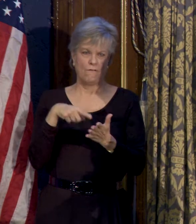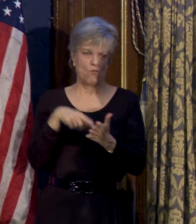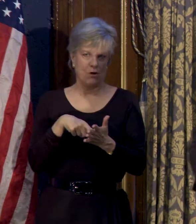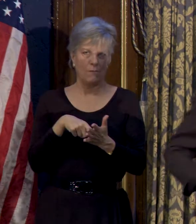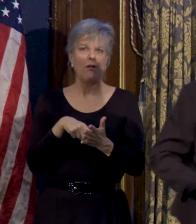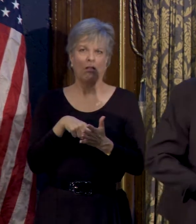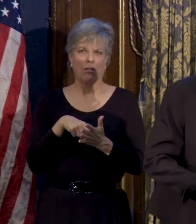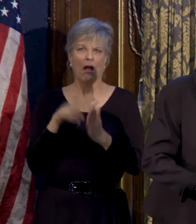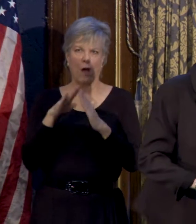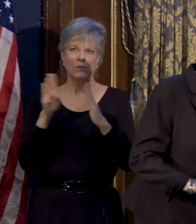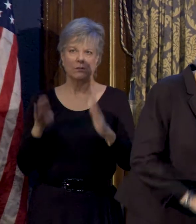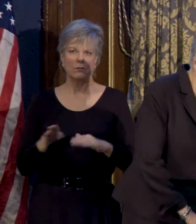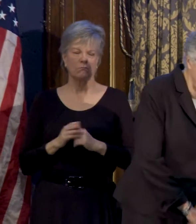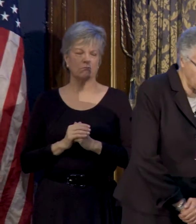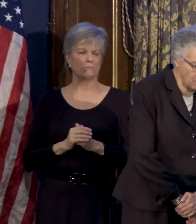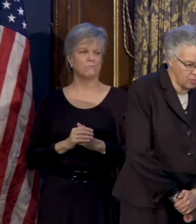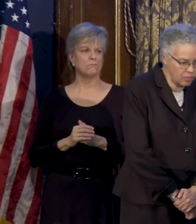resources.